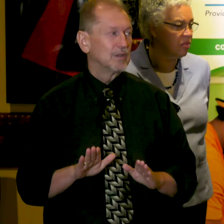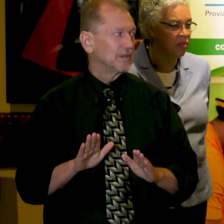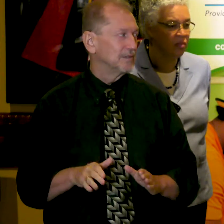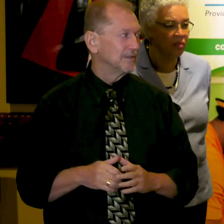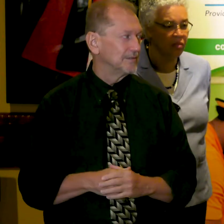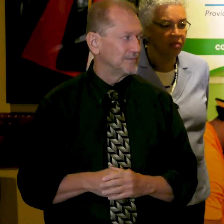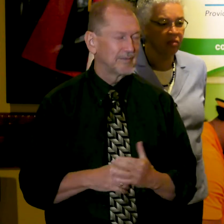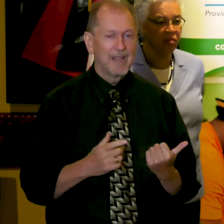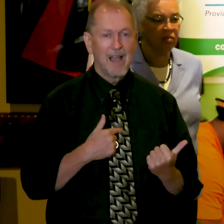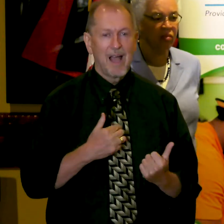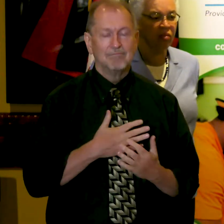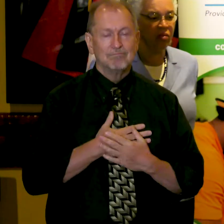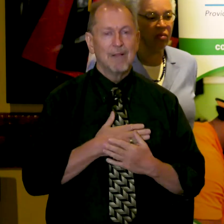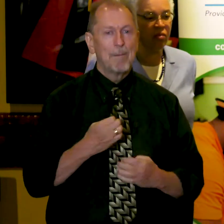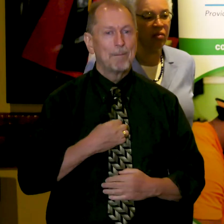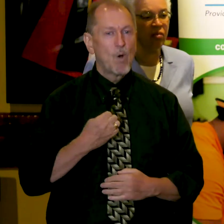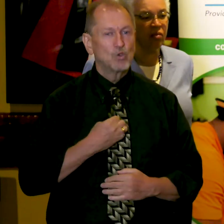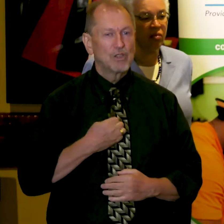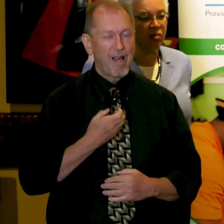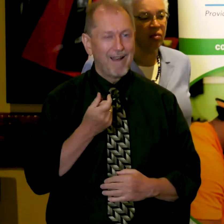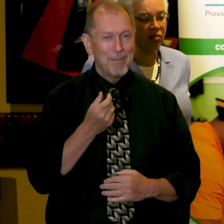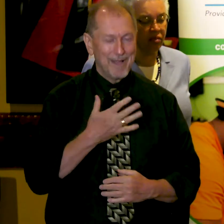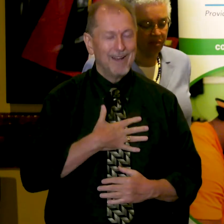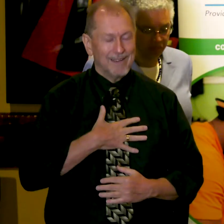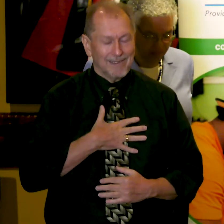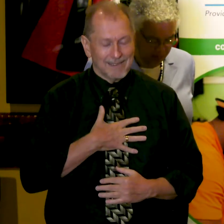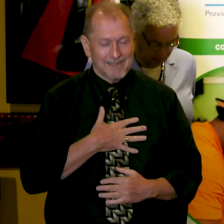It's amazing. It's very touching.